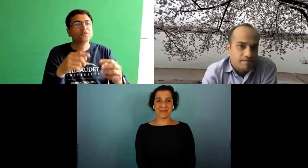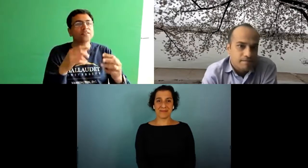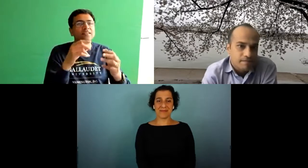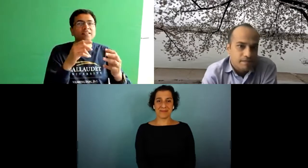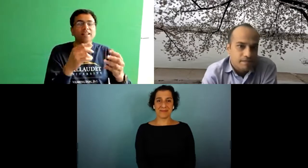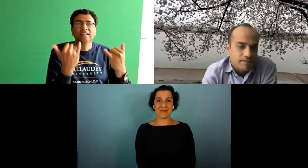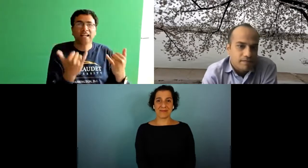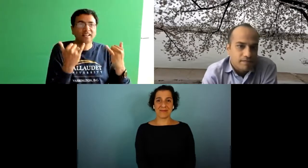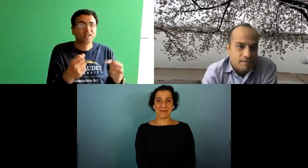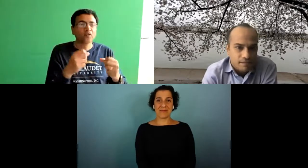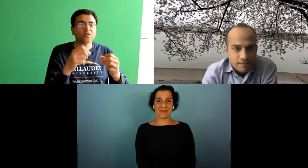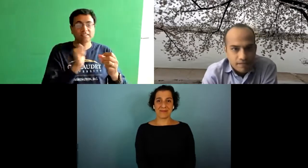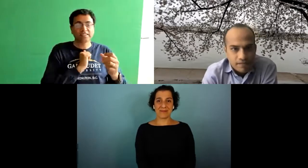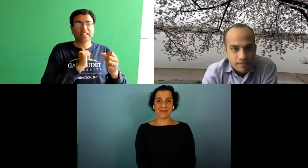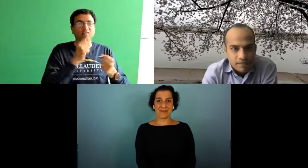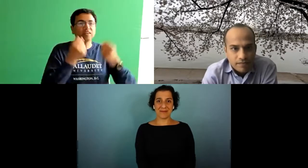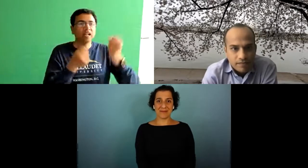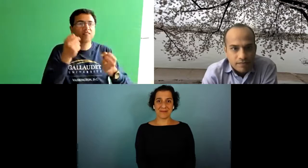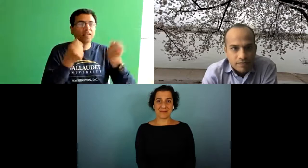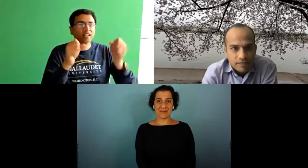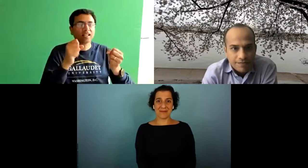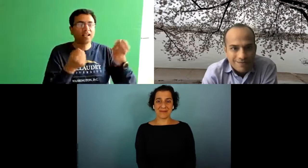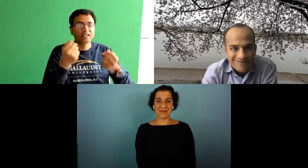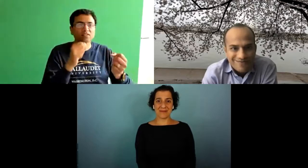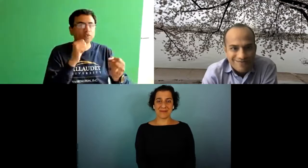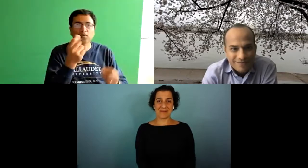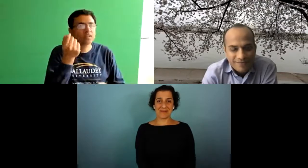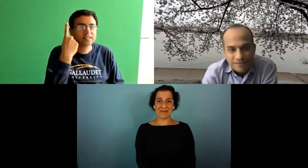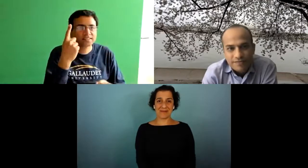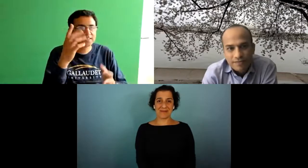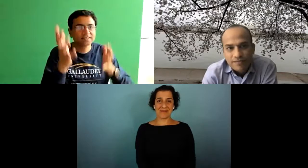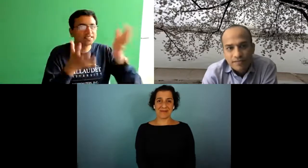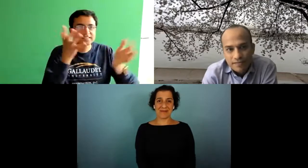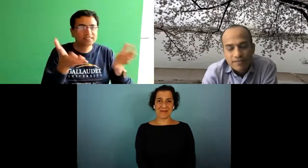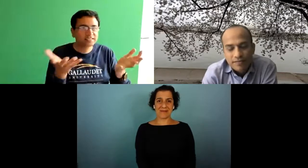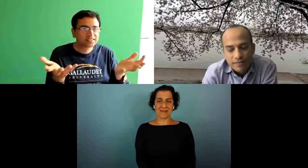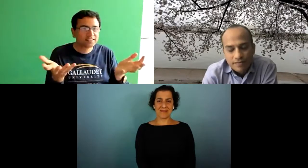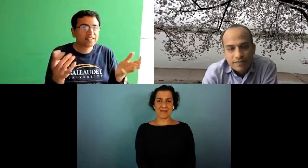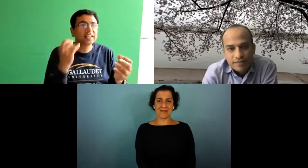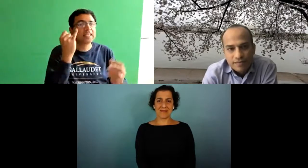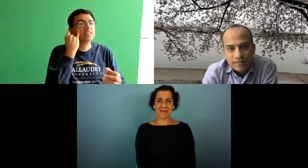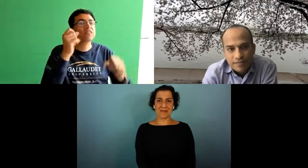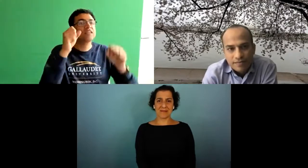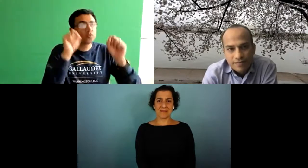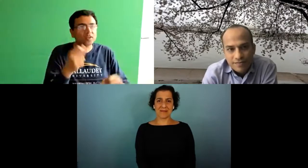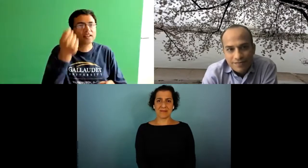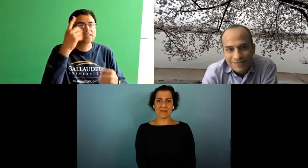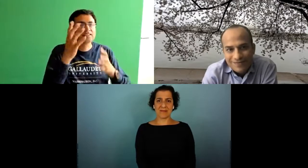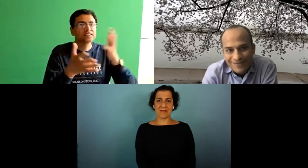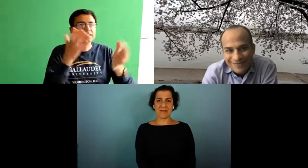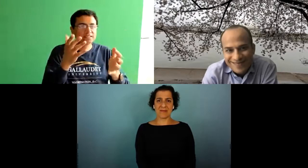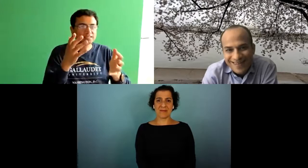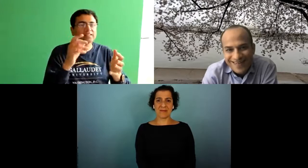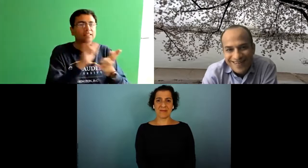lanes or let somebody merge we gesture to each other all the time self-driving cars don't understand those